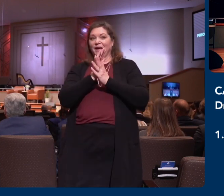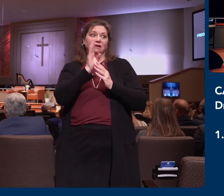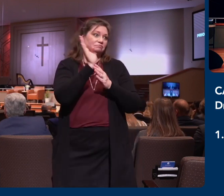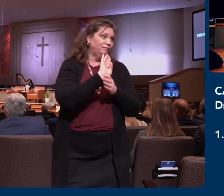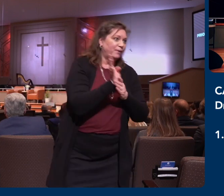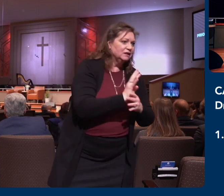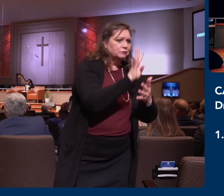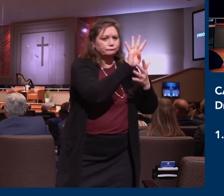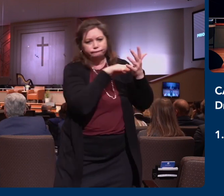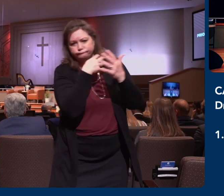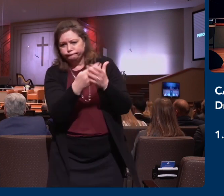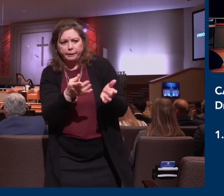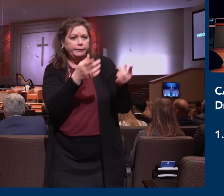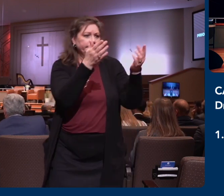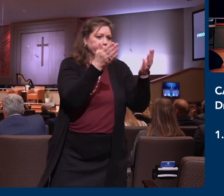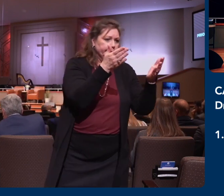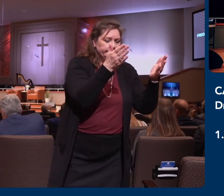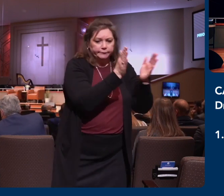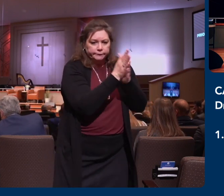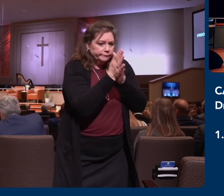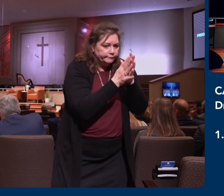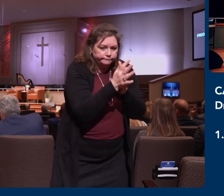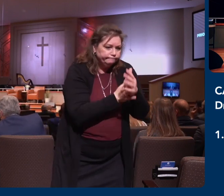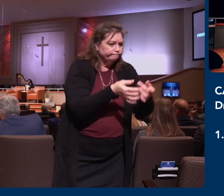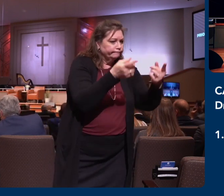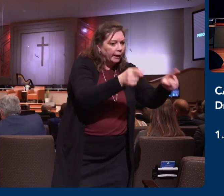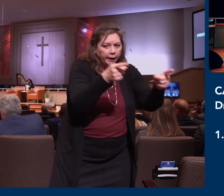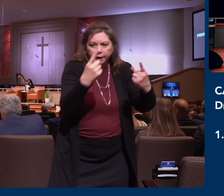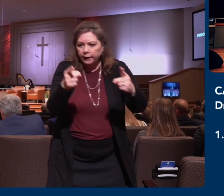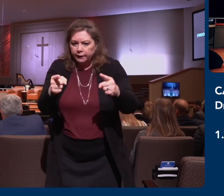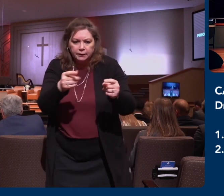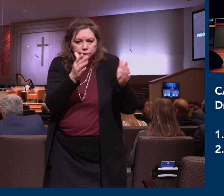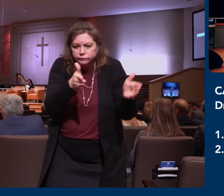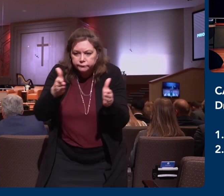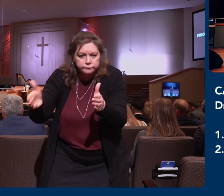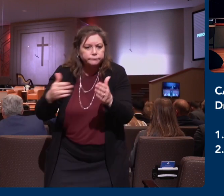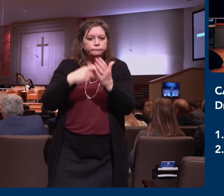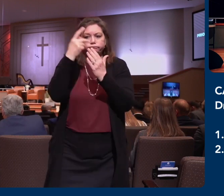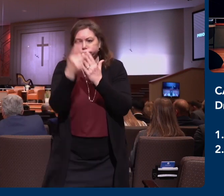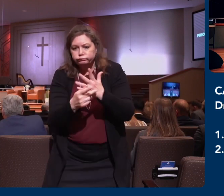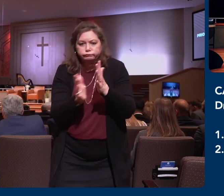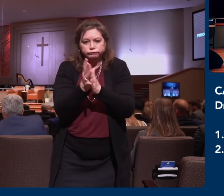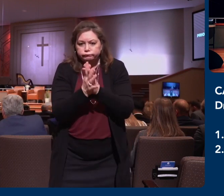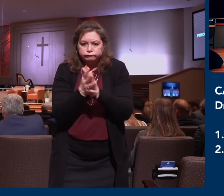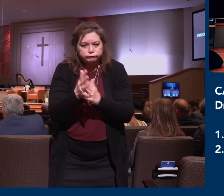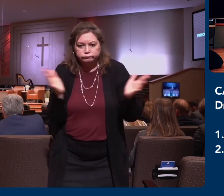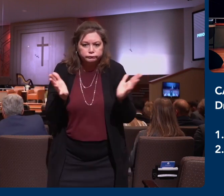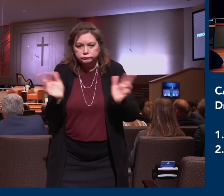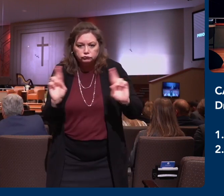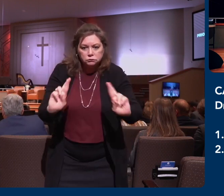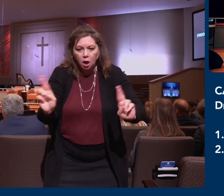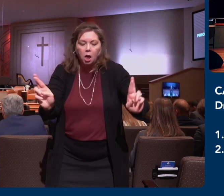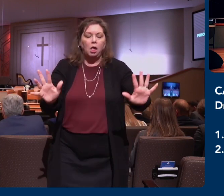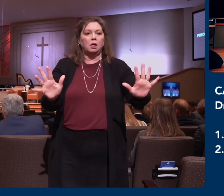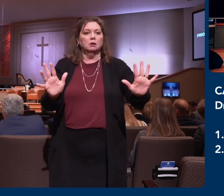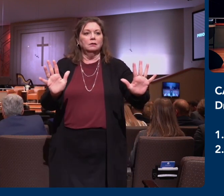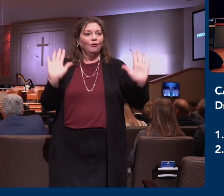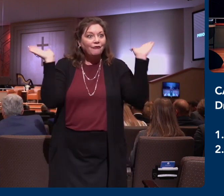and the ministry and the programs and all of those things. Because that's what we believe people